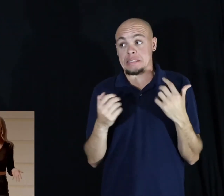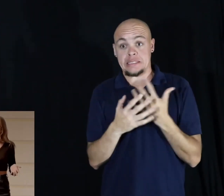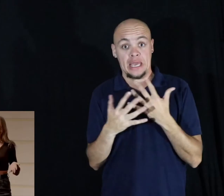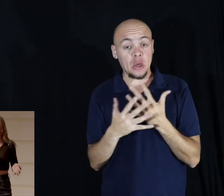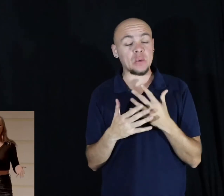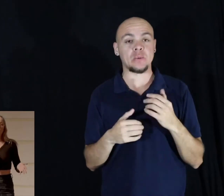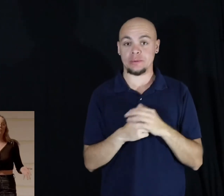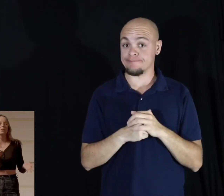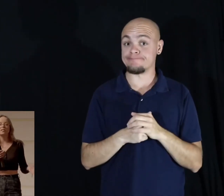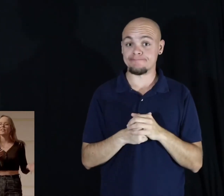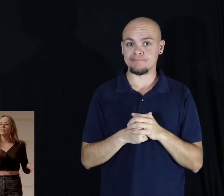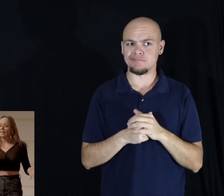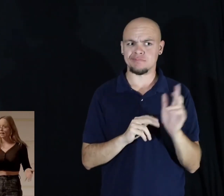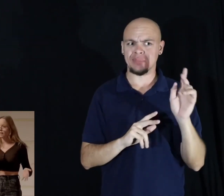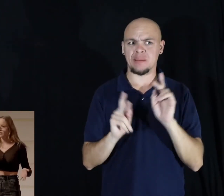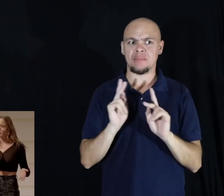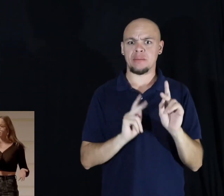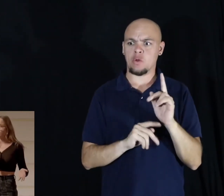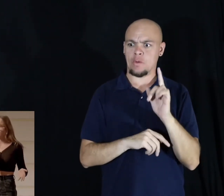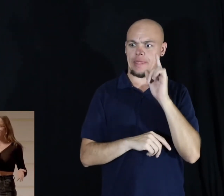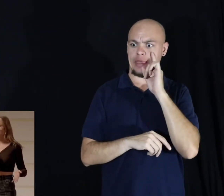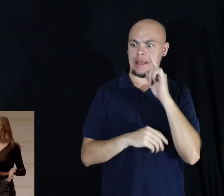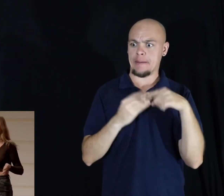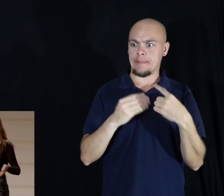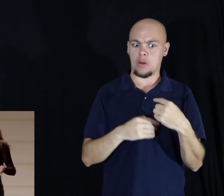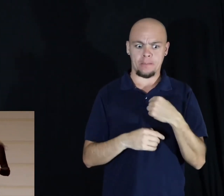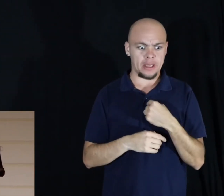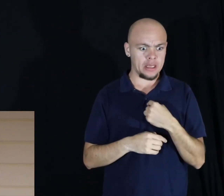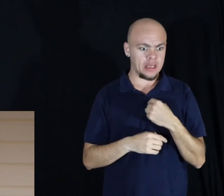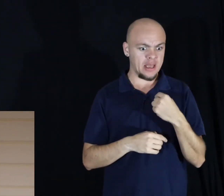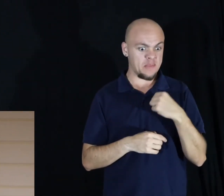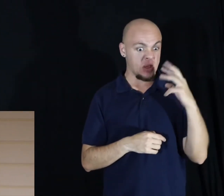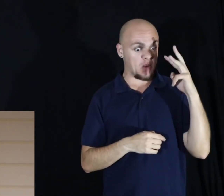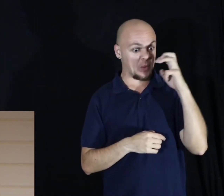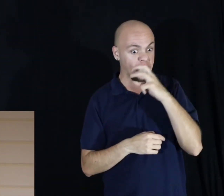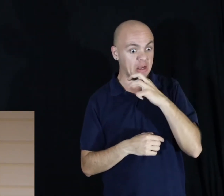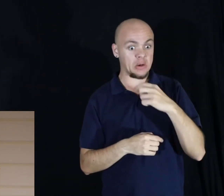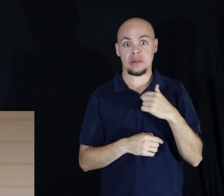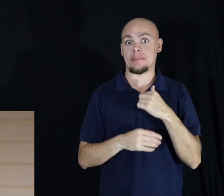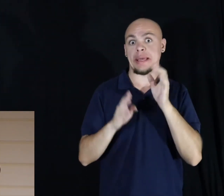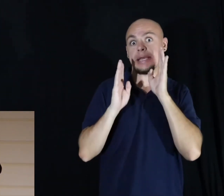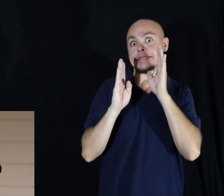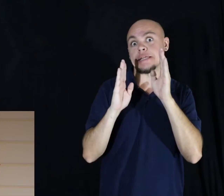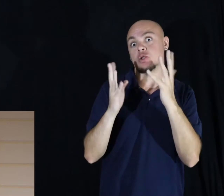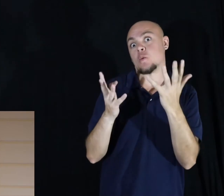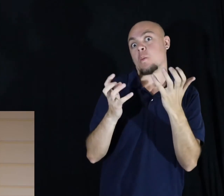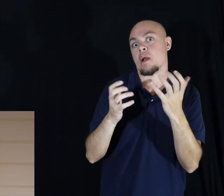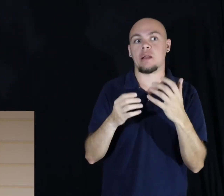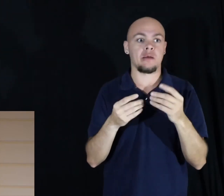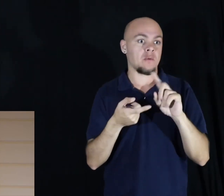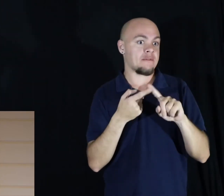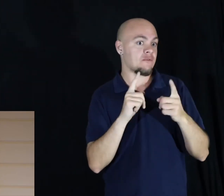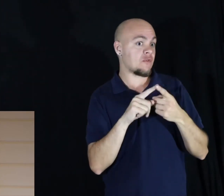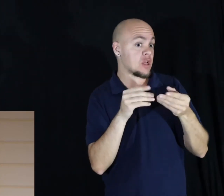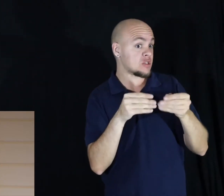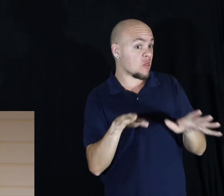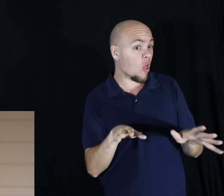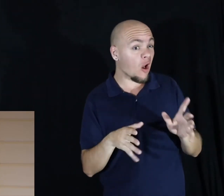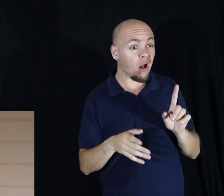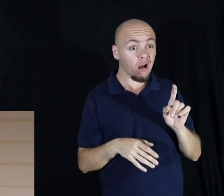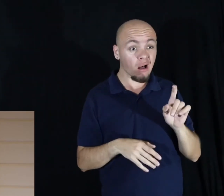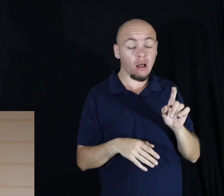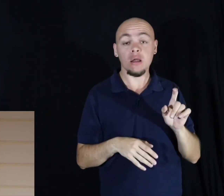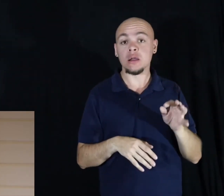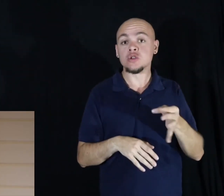was. What are people going to think? Am I weird? Am I attention-seeking? Will I lose friends? But soon,